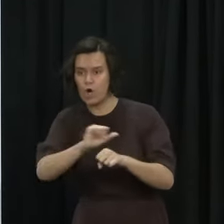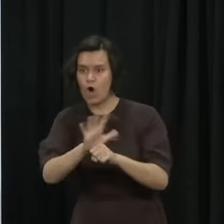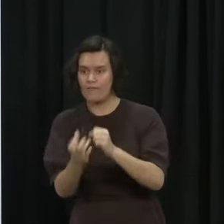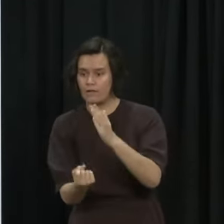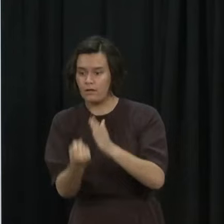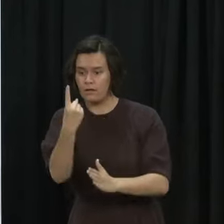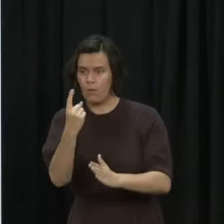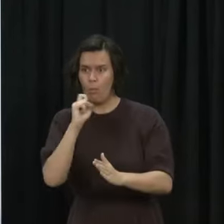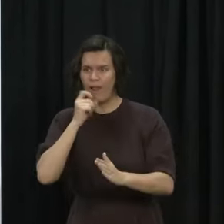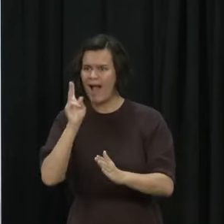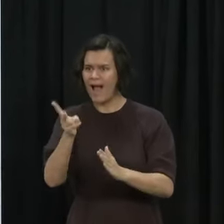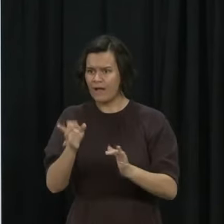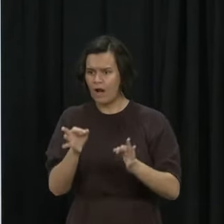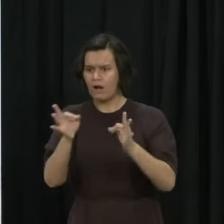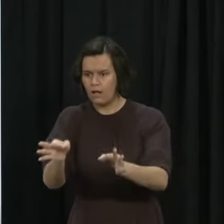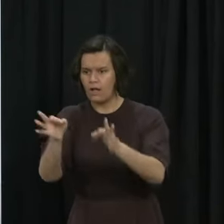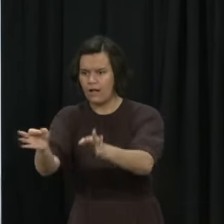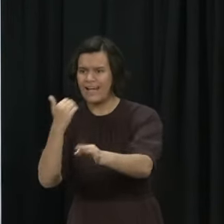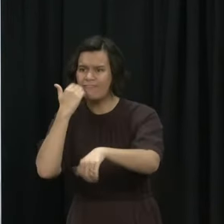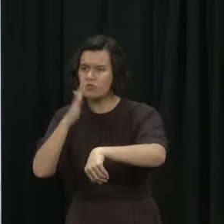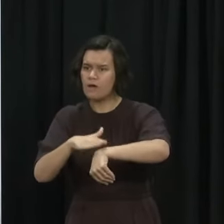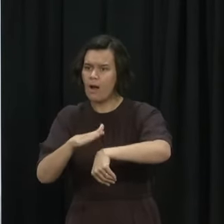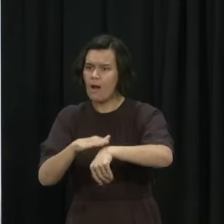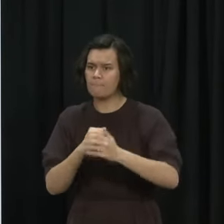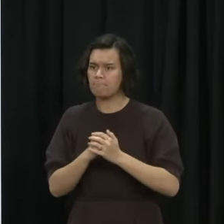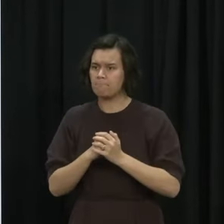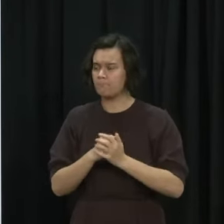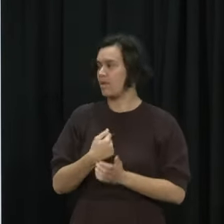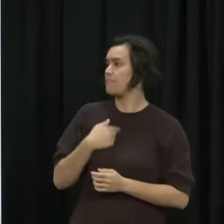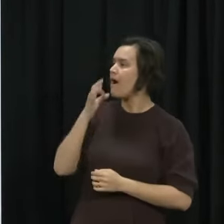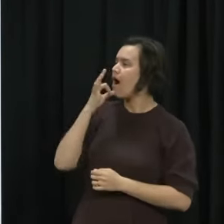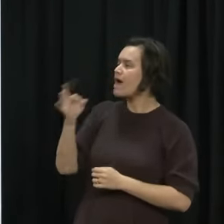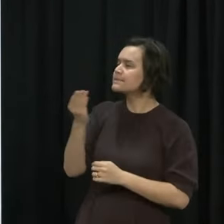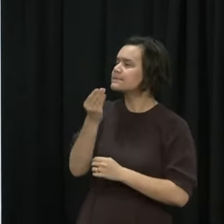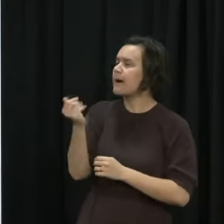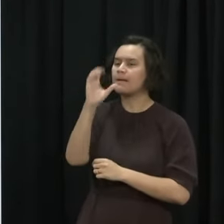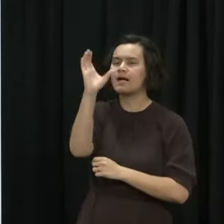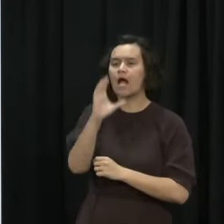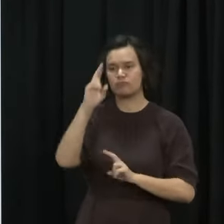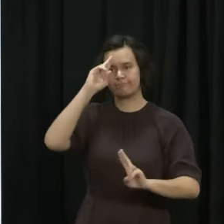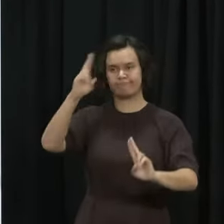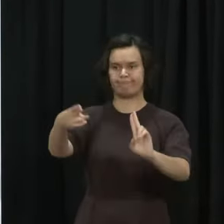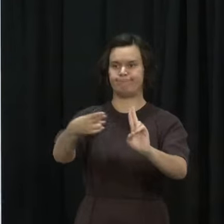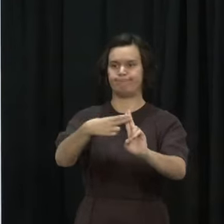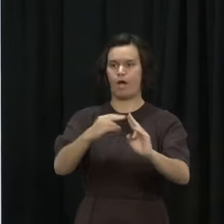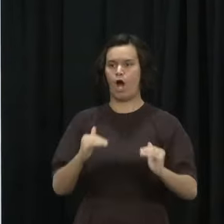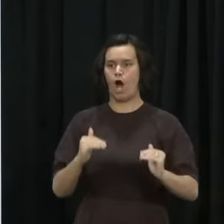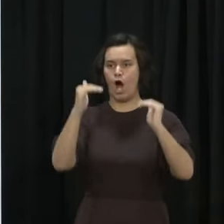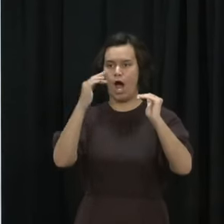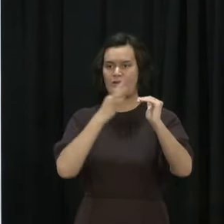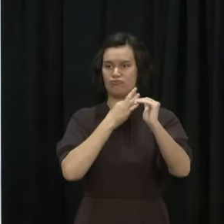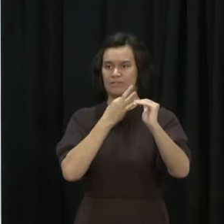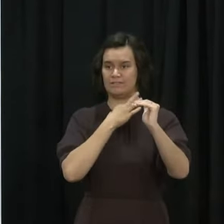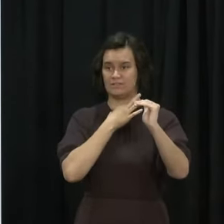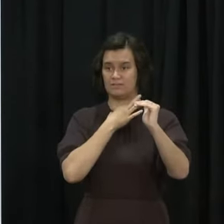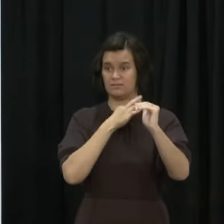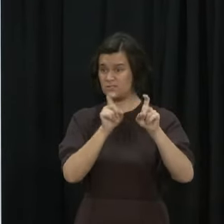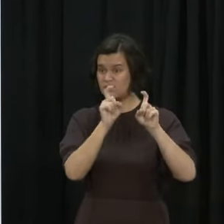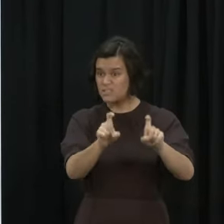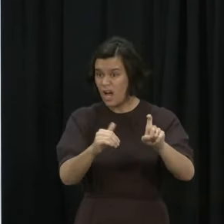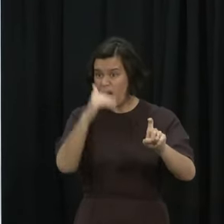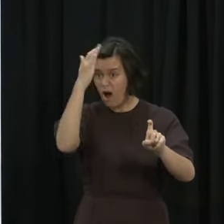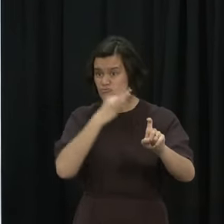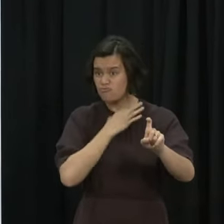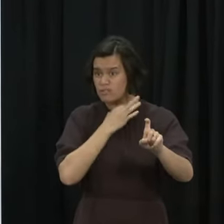Mr what if any changes will be made to the countries designated as very high risk considering Omicron is everywhere now? Yeah most of those